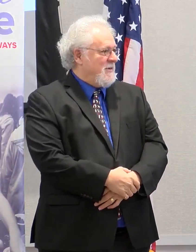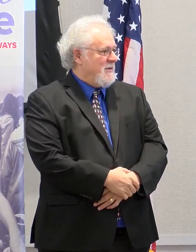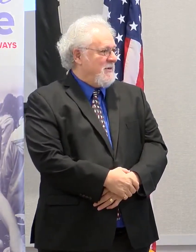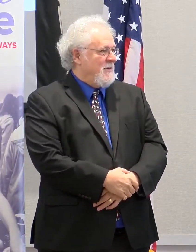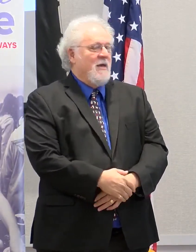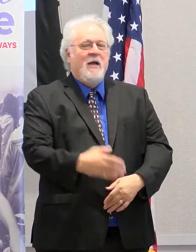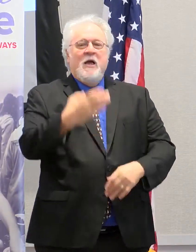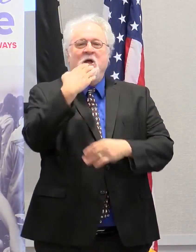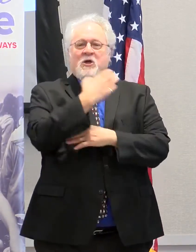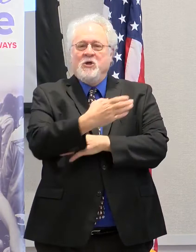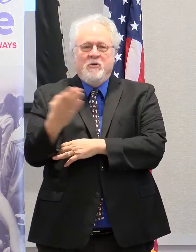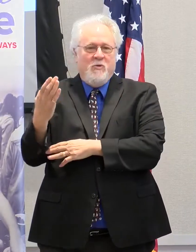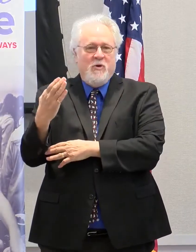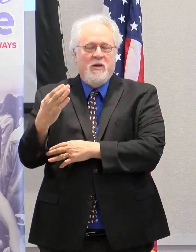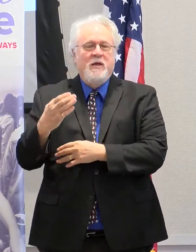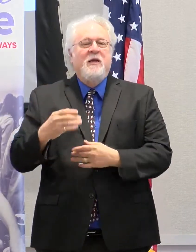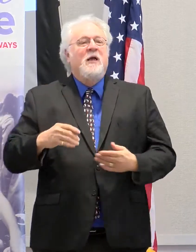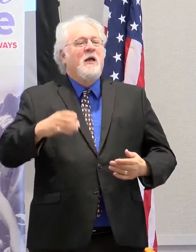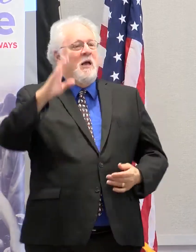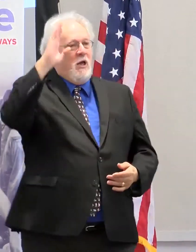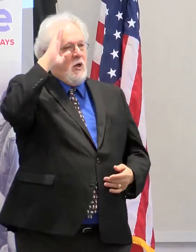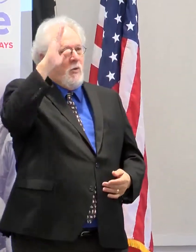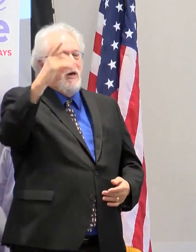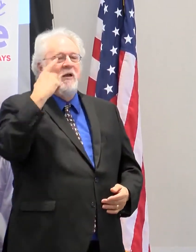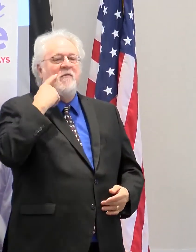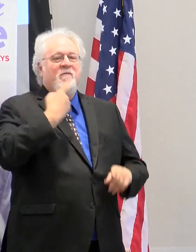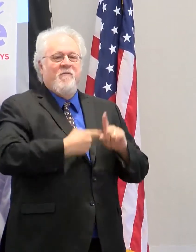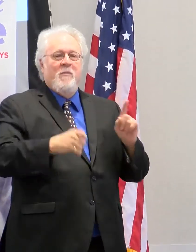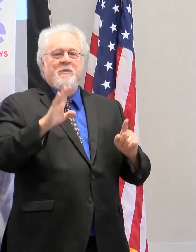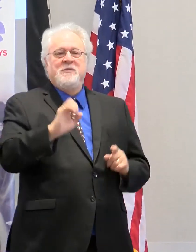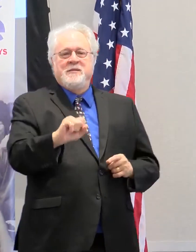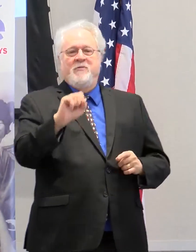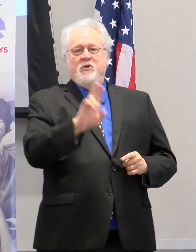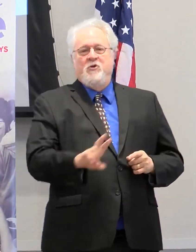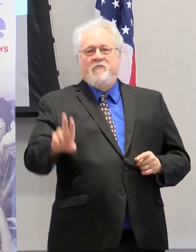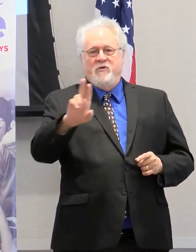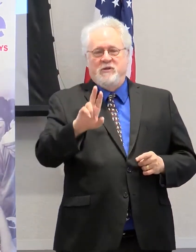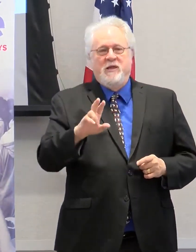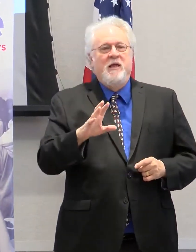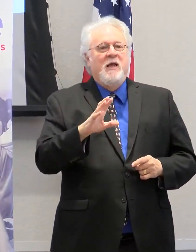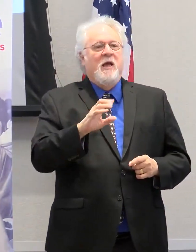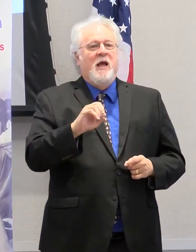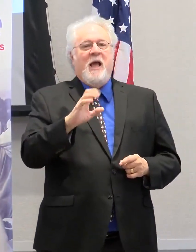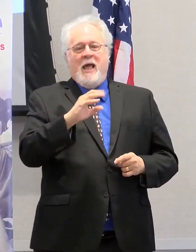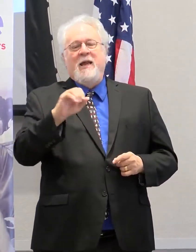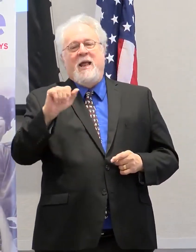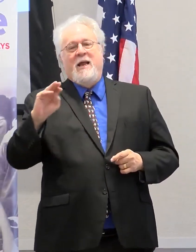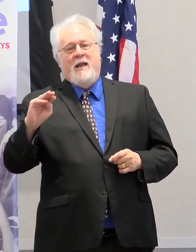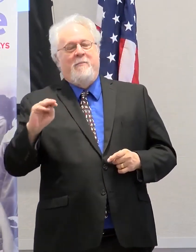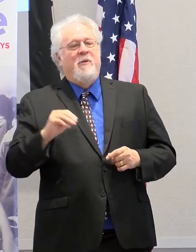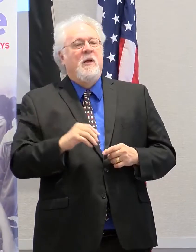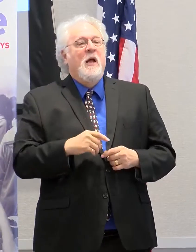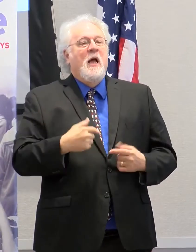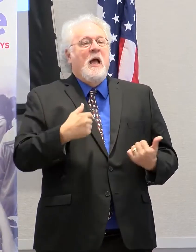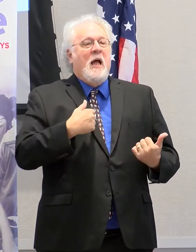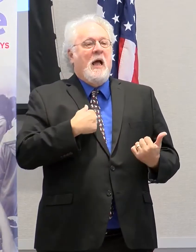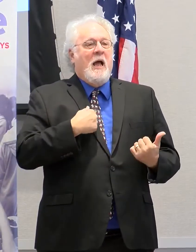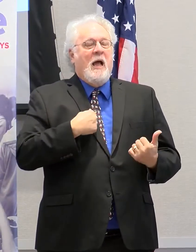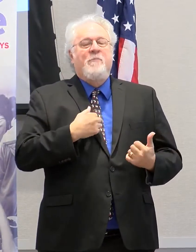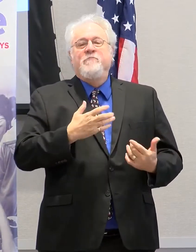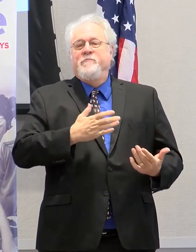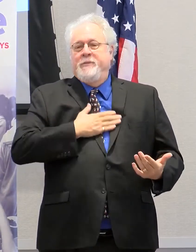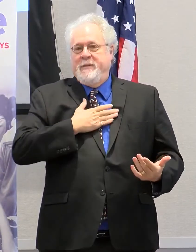Good morning and greetings on behalf of Southern University and A&M College. I am simply